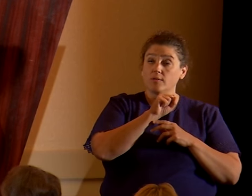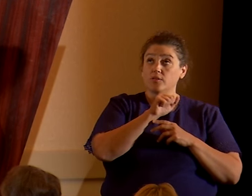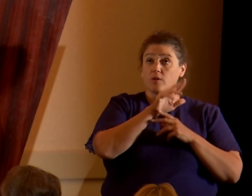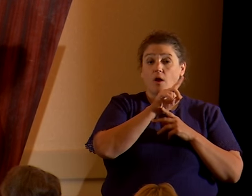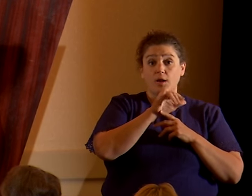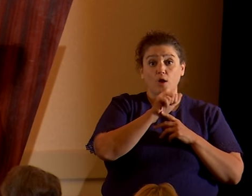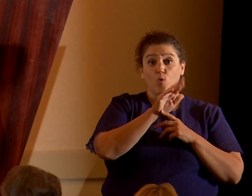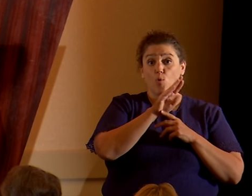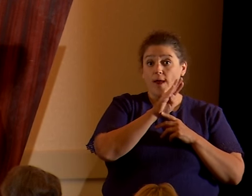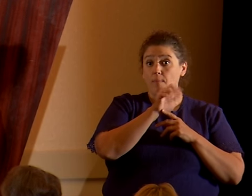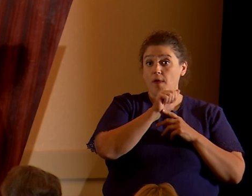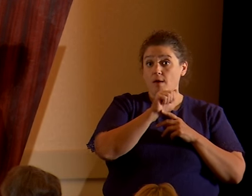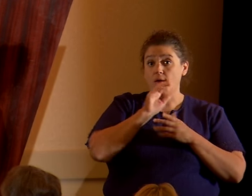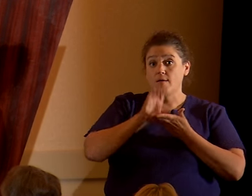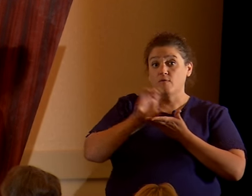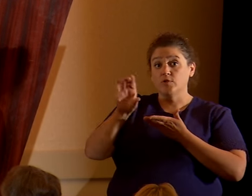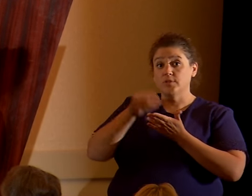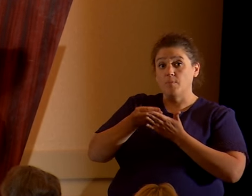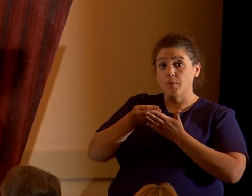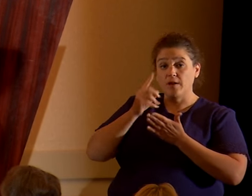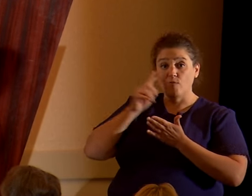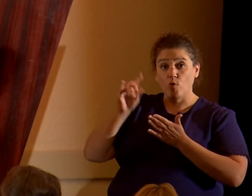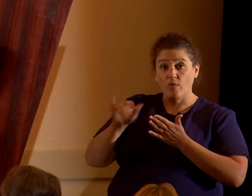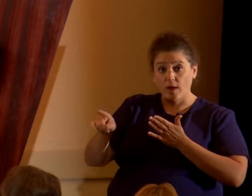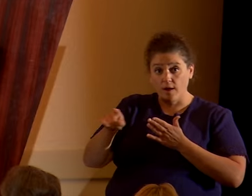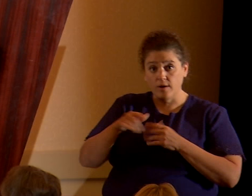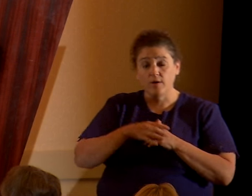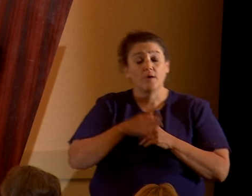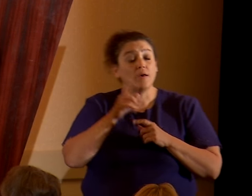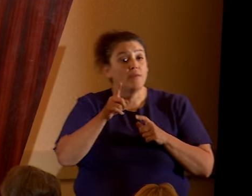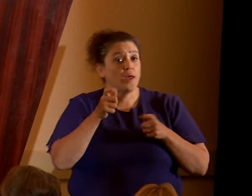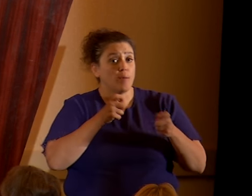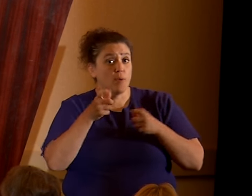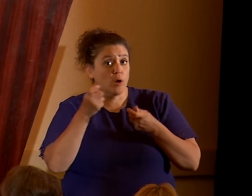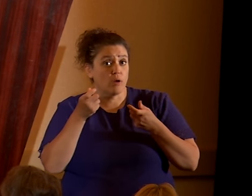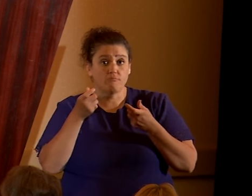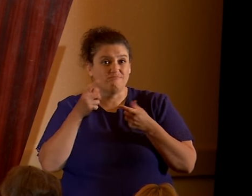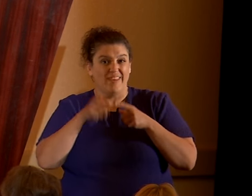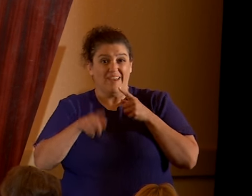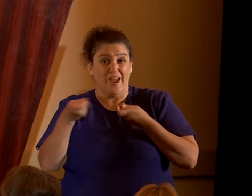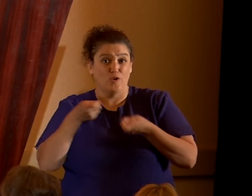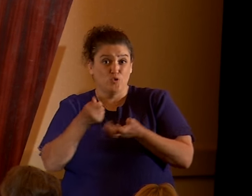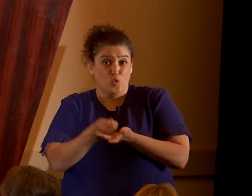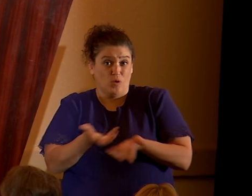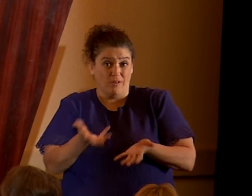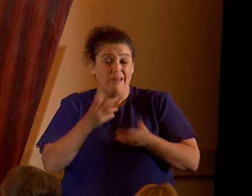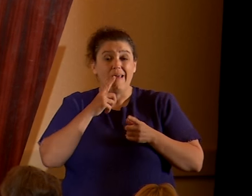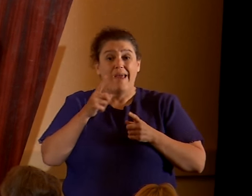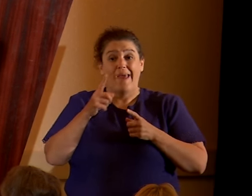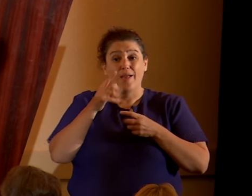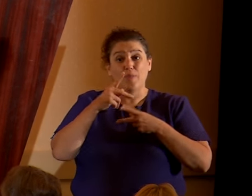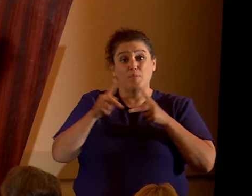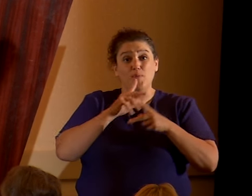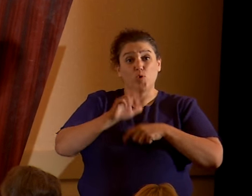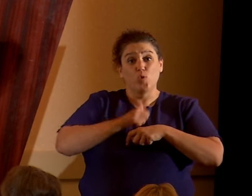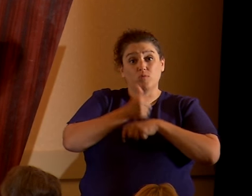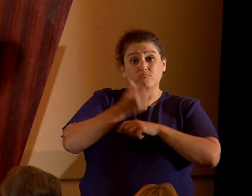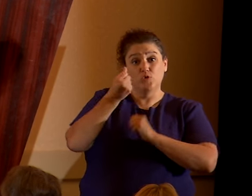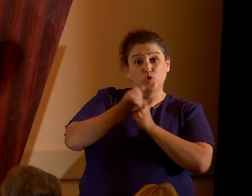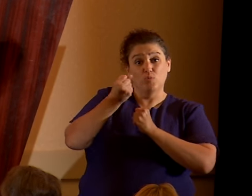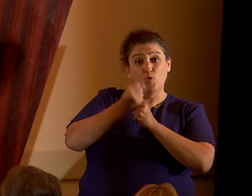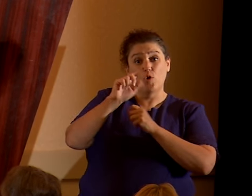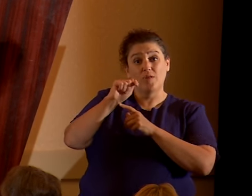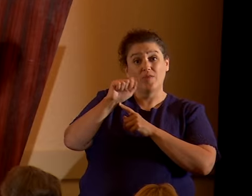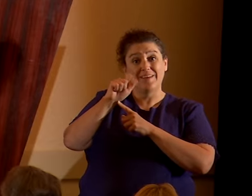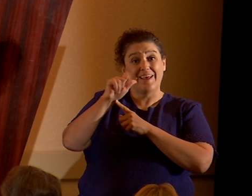our ally. The government hardly is able to control anything, and the ISI who created and supported the Taliban in Afghanistan